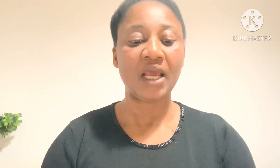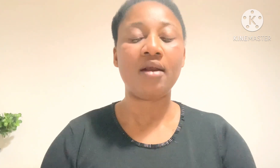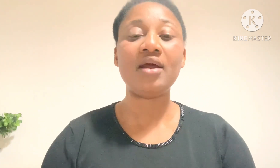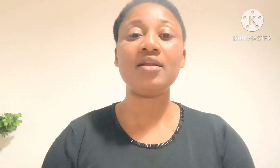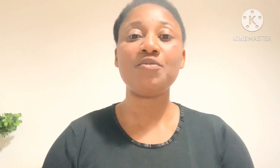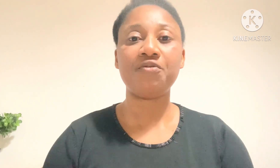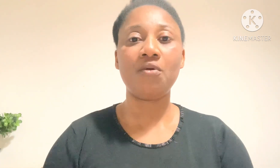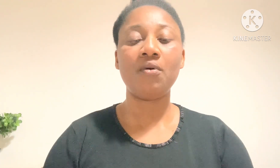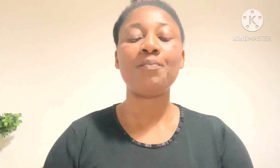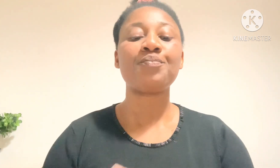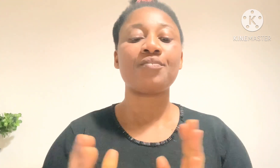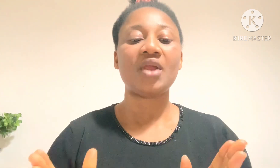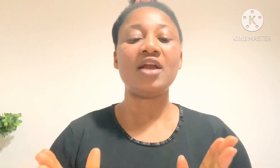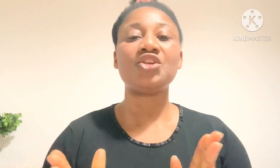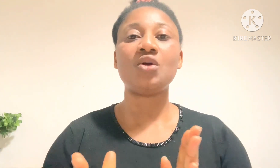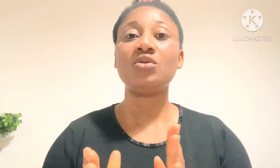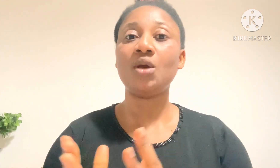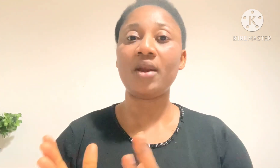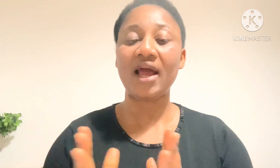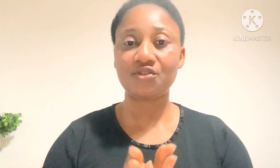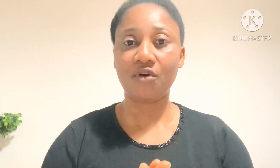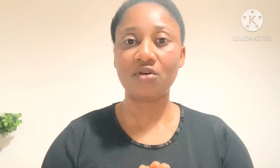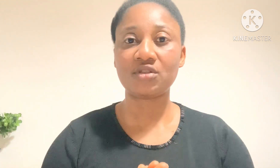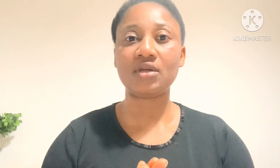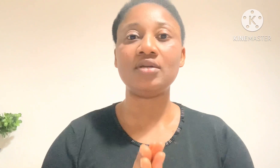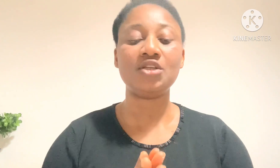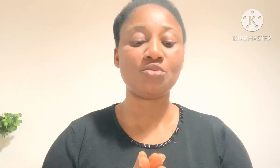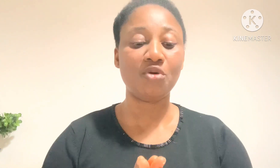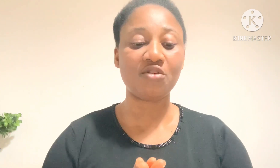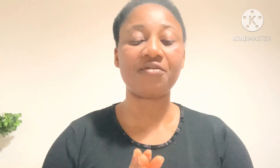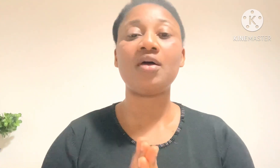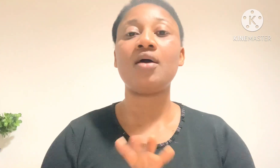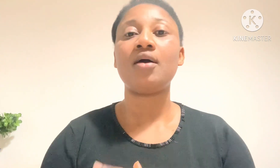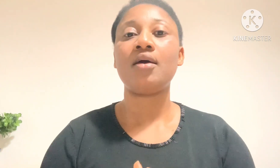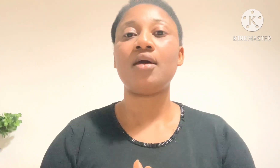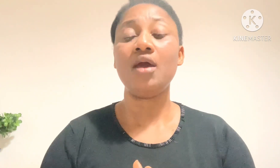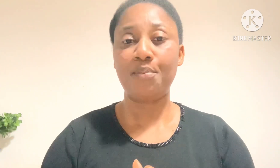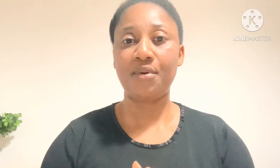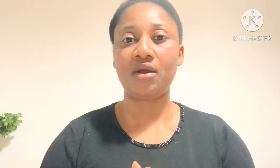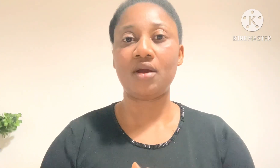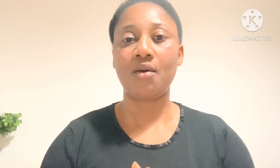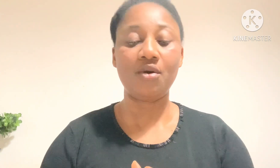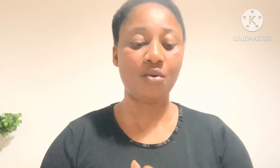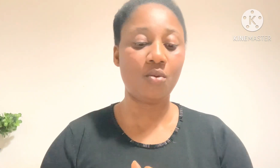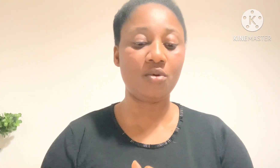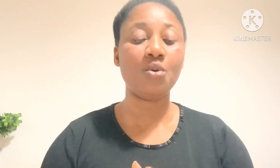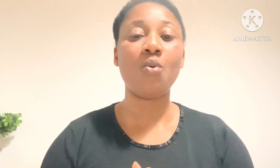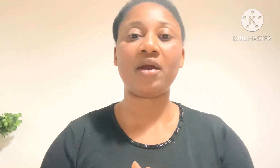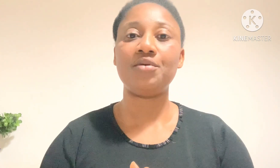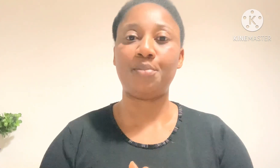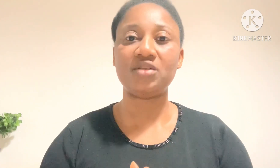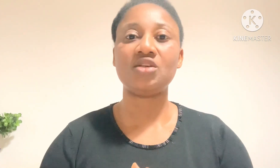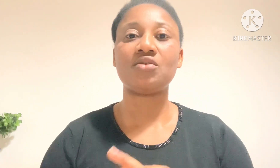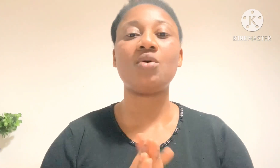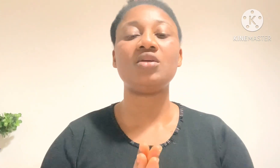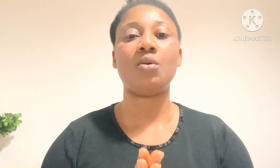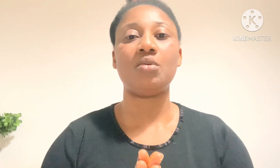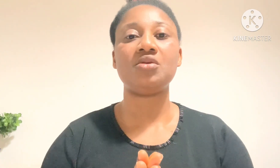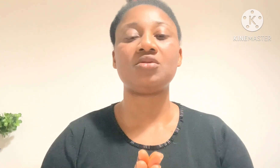Right now, before I share what God has for us in this month of April, I want to, you know, work on the presence of God in our midst.